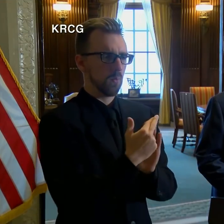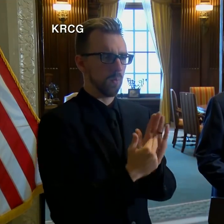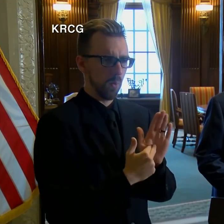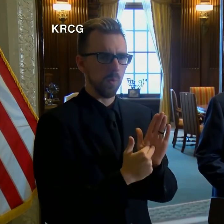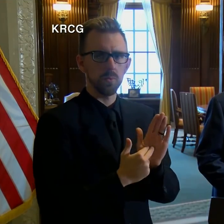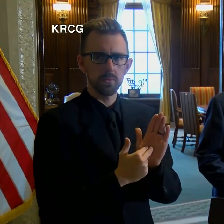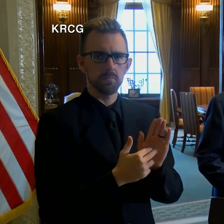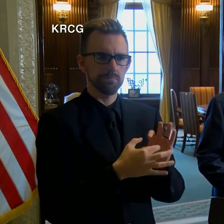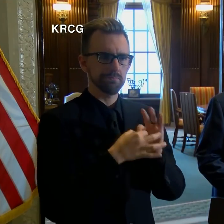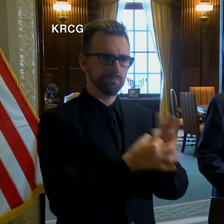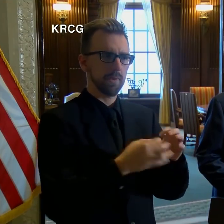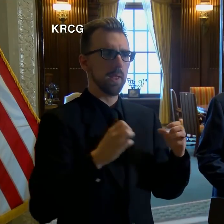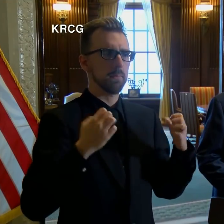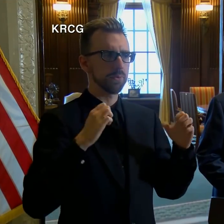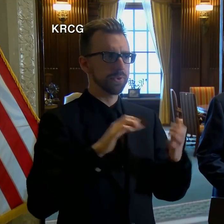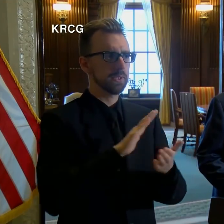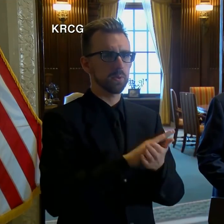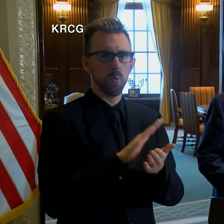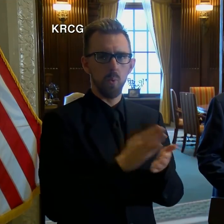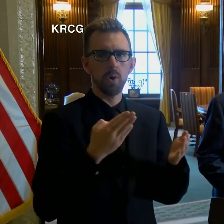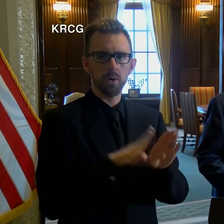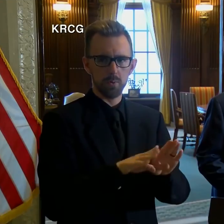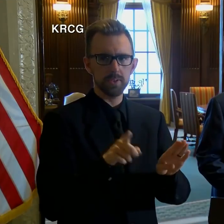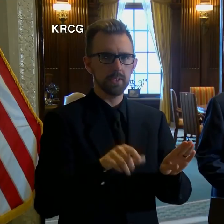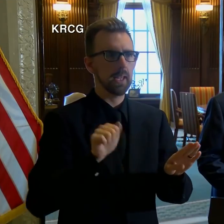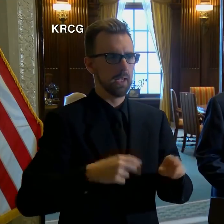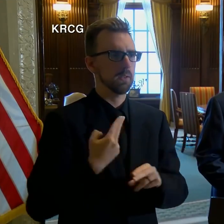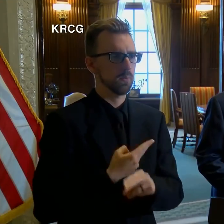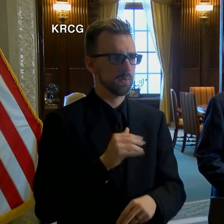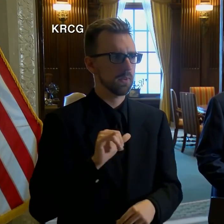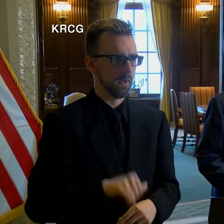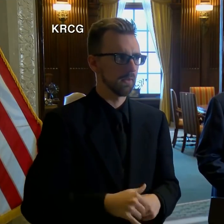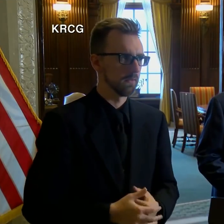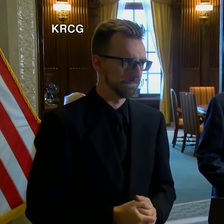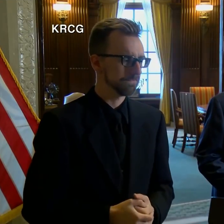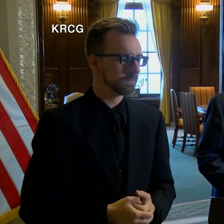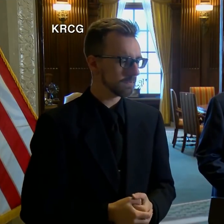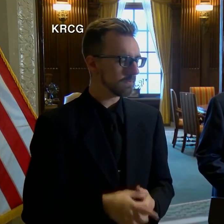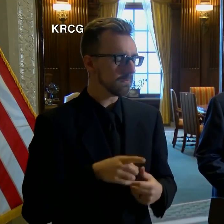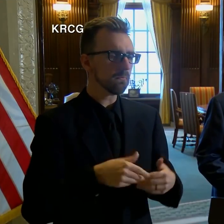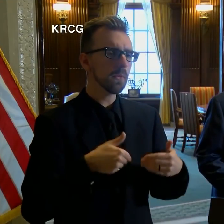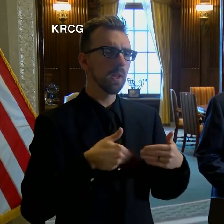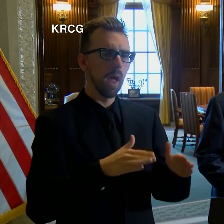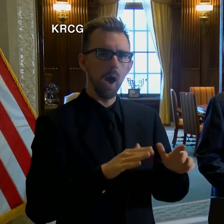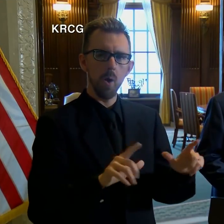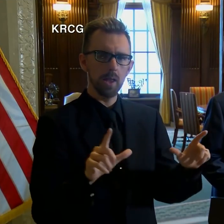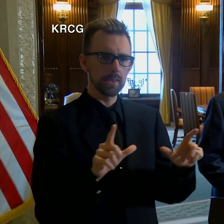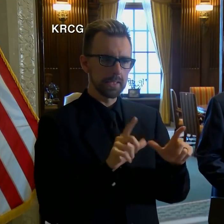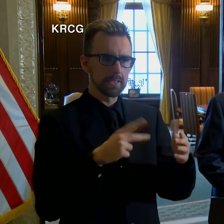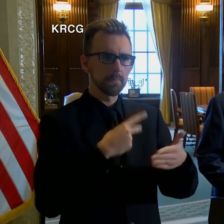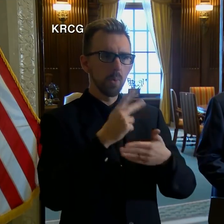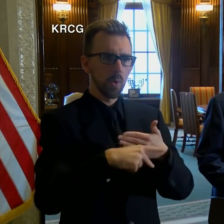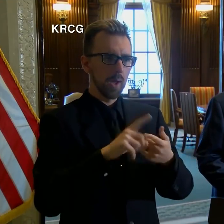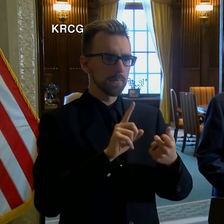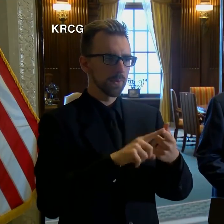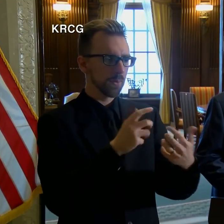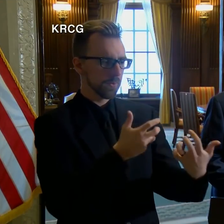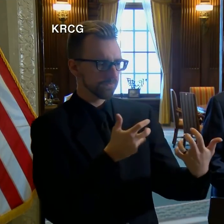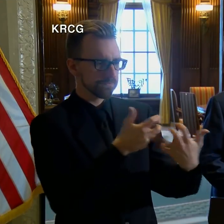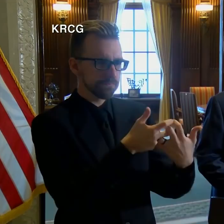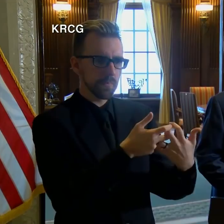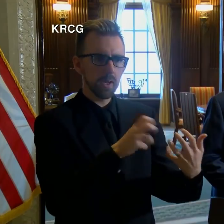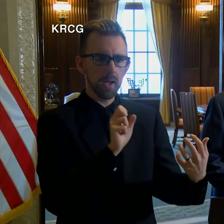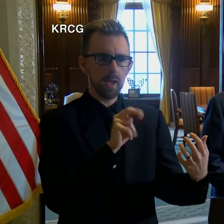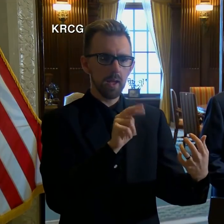regarding emergency school closing. This allows licensed programs to accommodate enrolled,